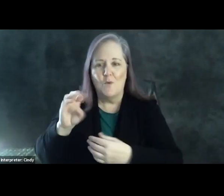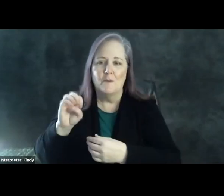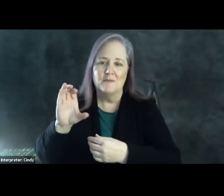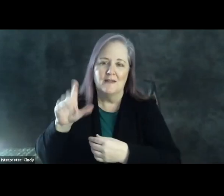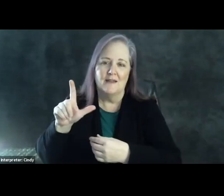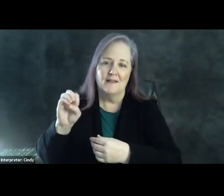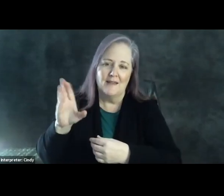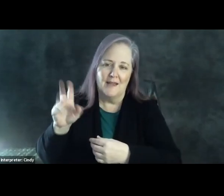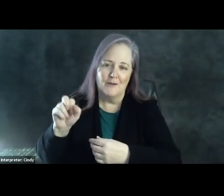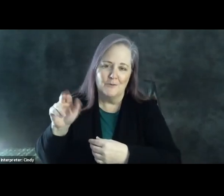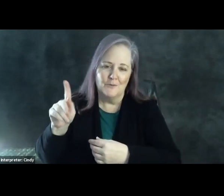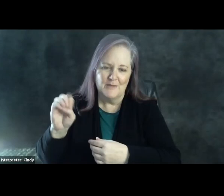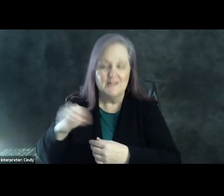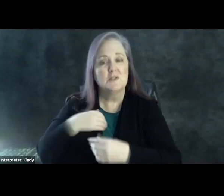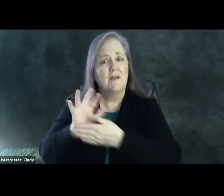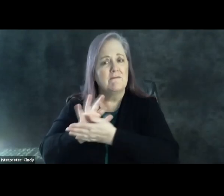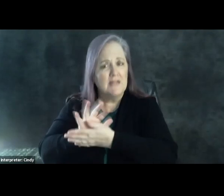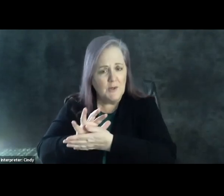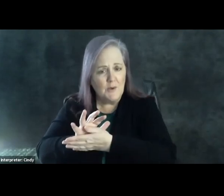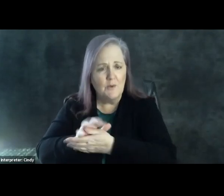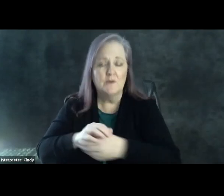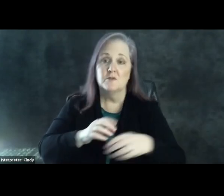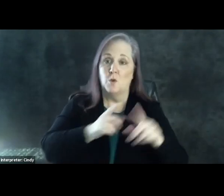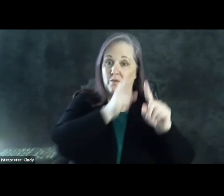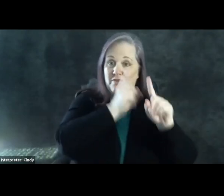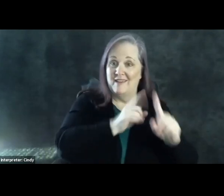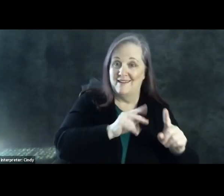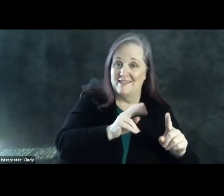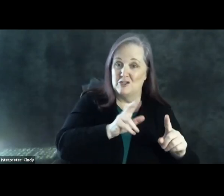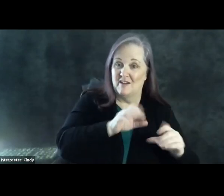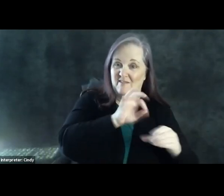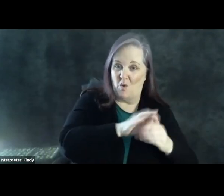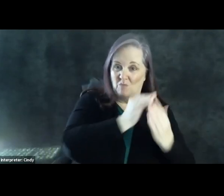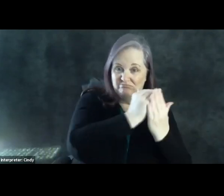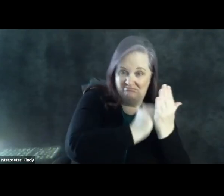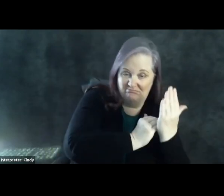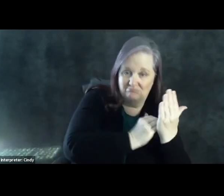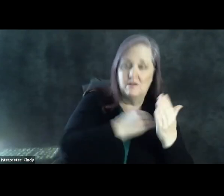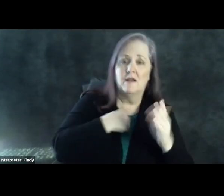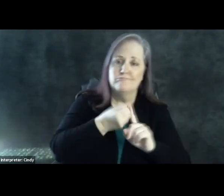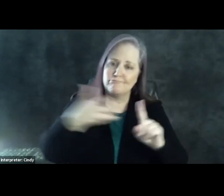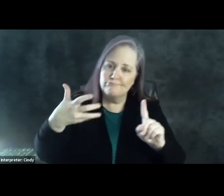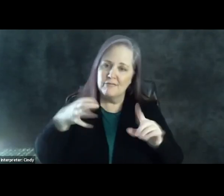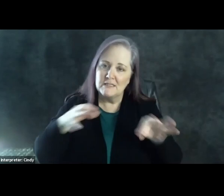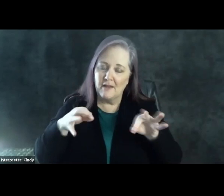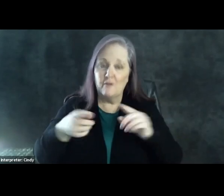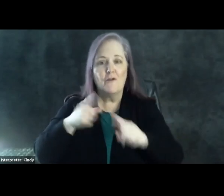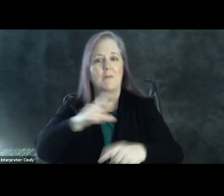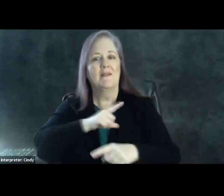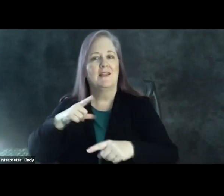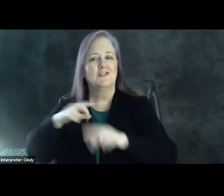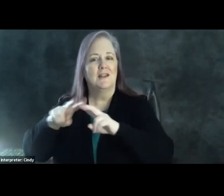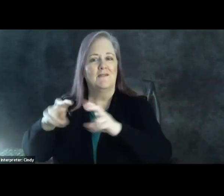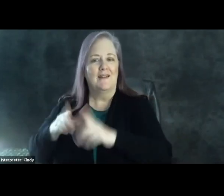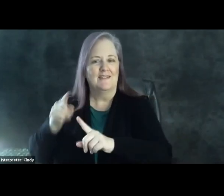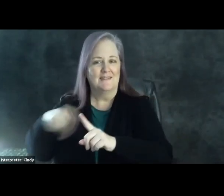initiative explainer videos. So we do an initiative explainer with the Legislative Analysts Office analysts, the people who actually write our official voter